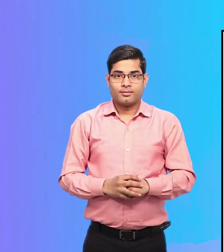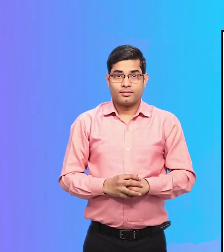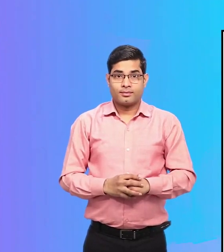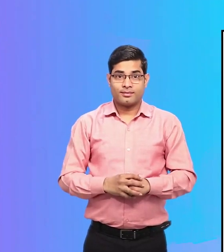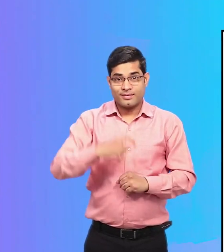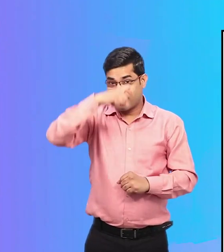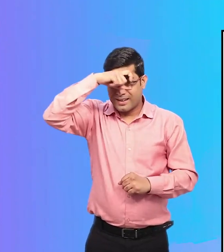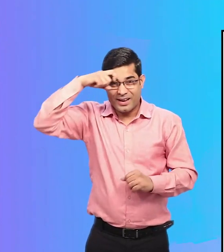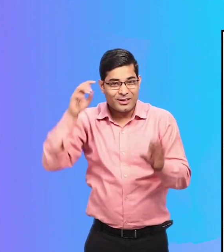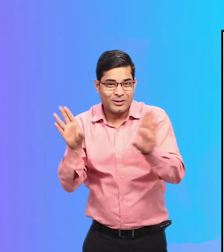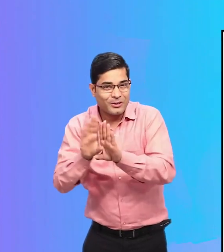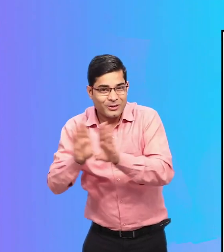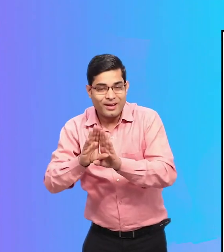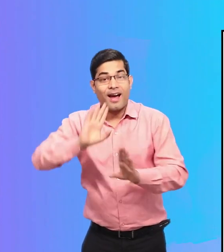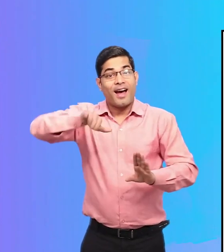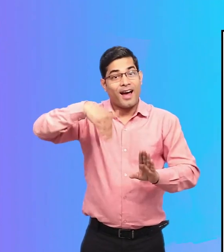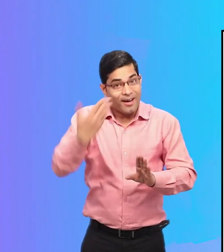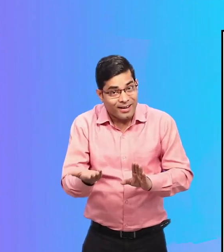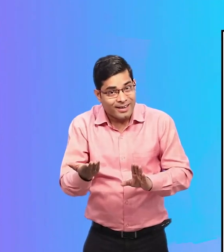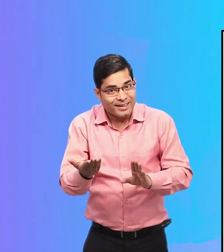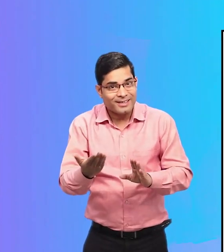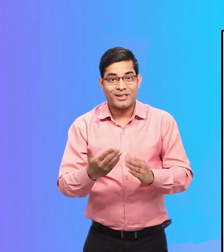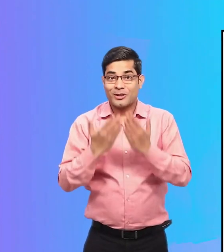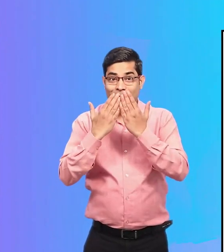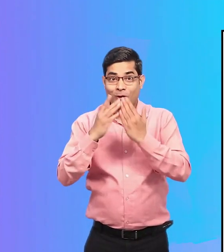It is the first day of school after summer vacations.